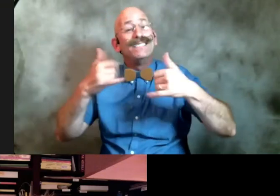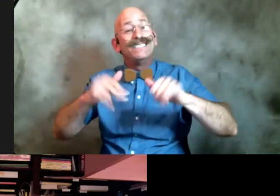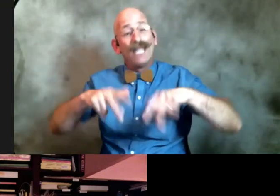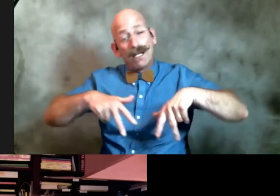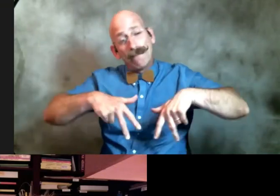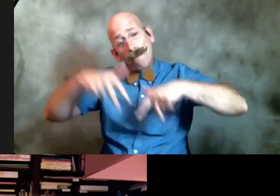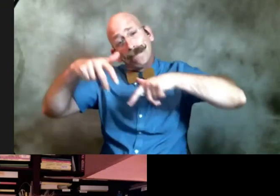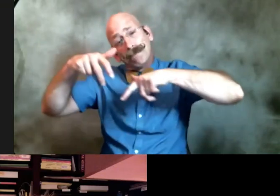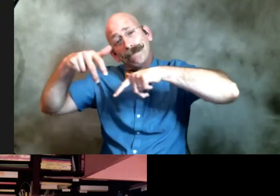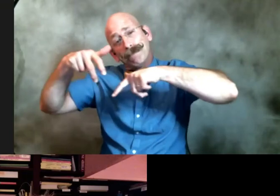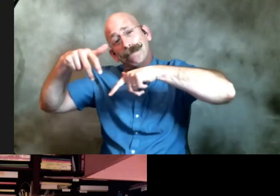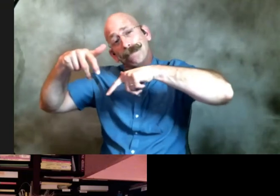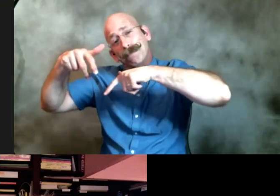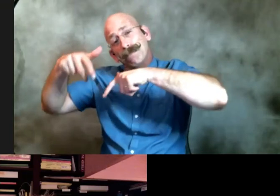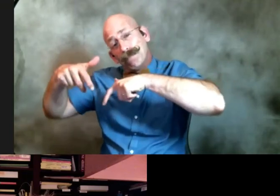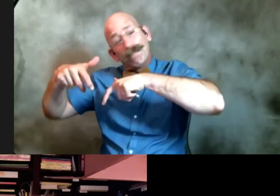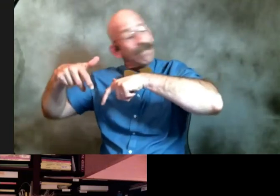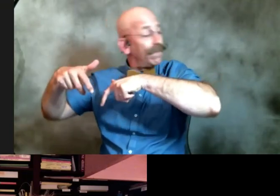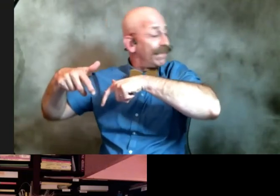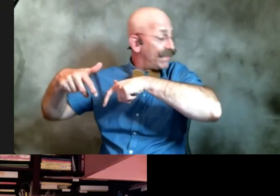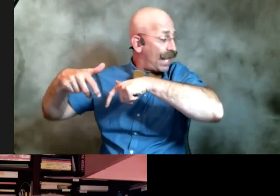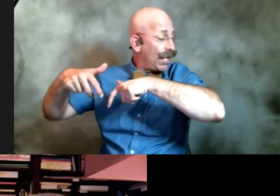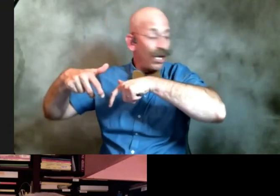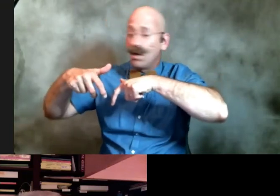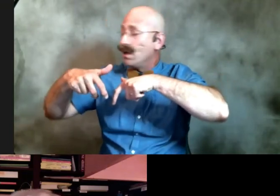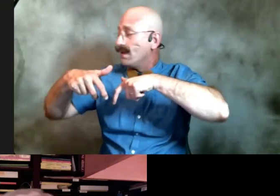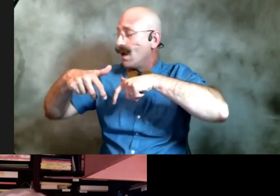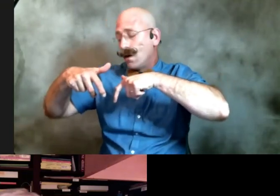between here and there